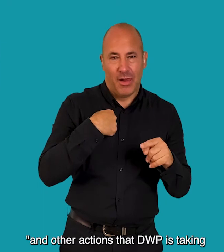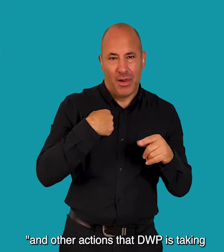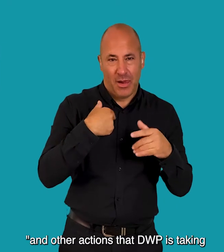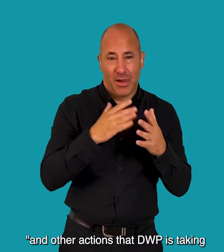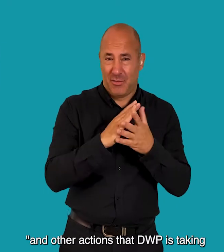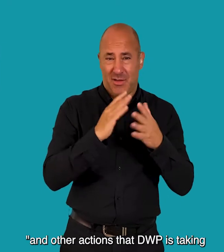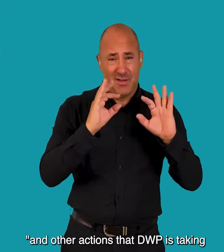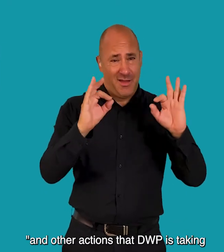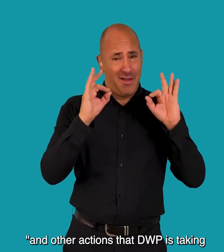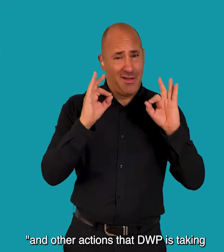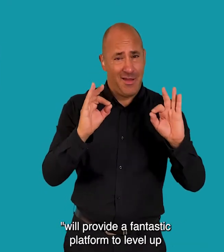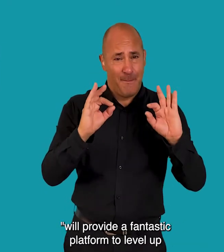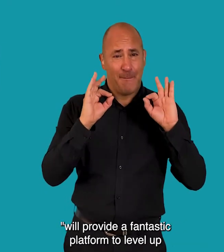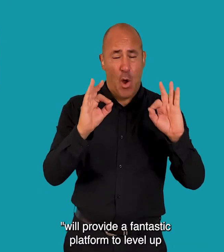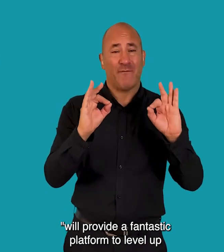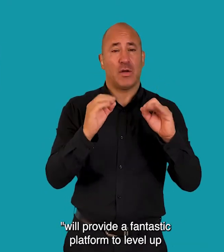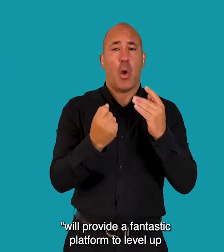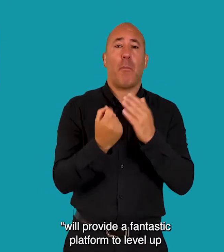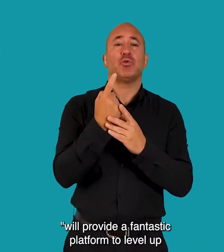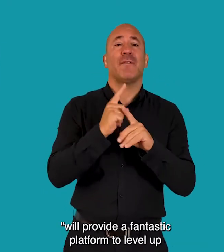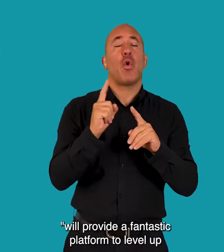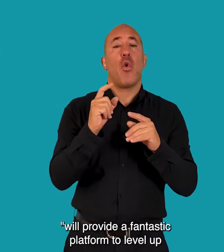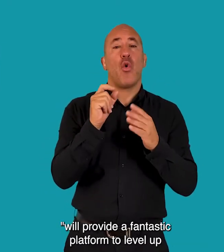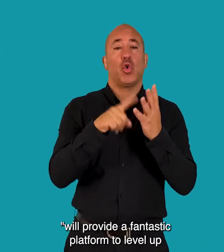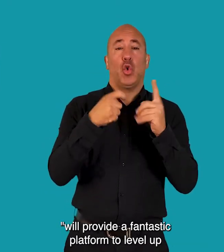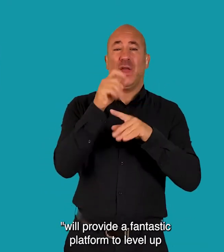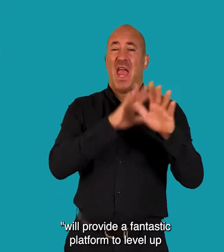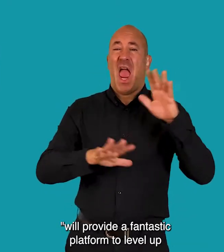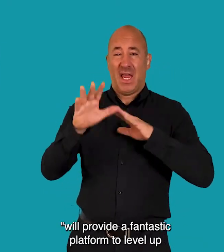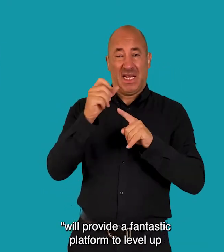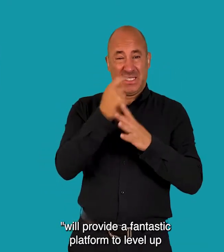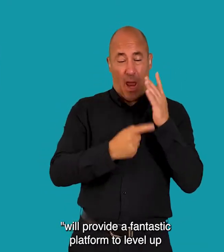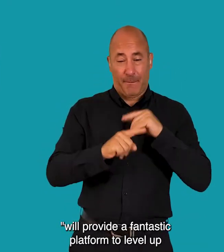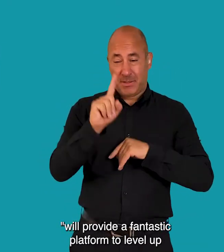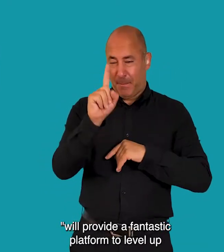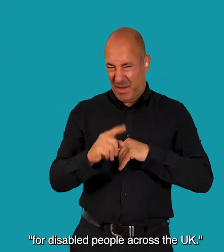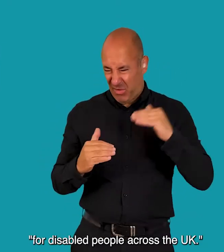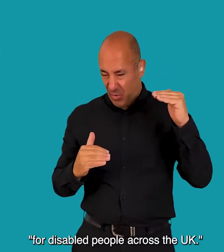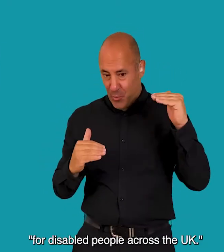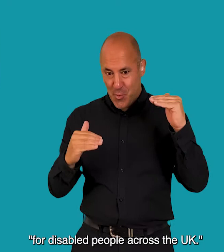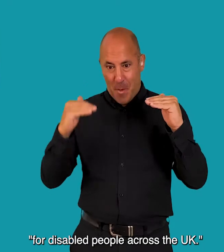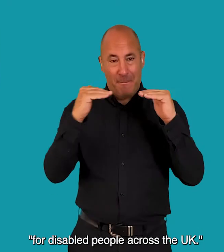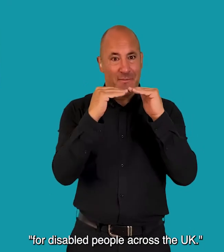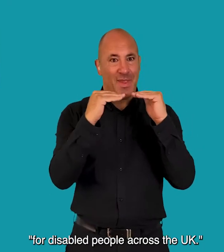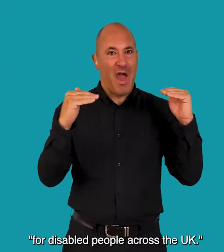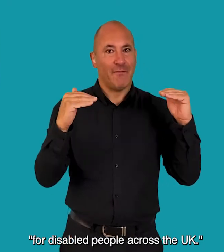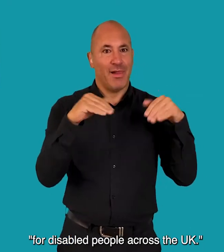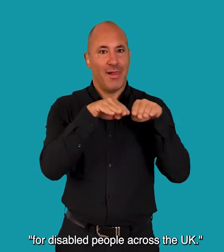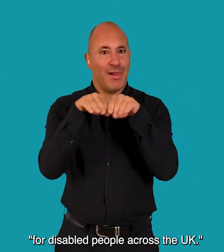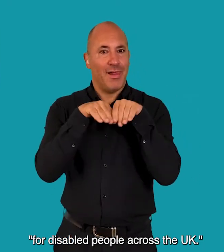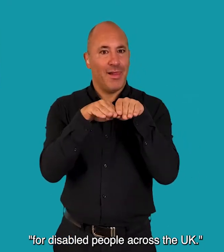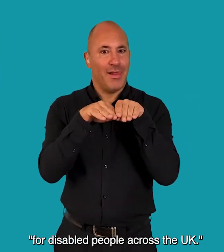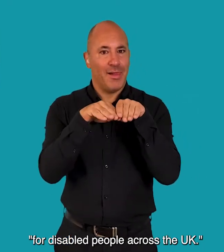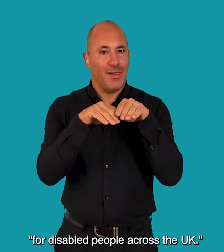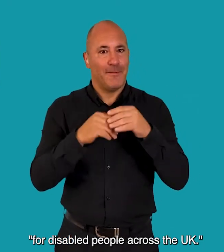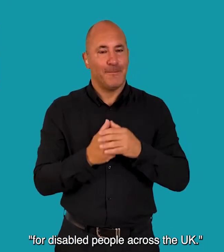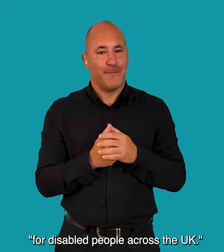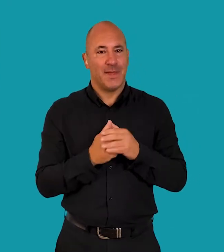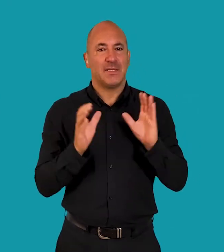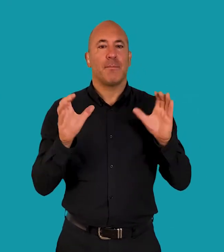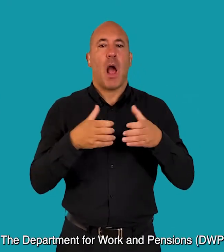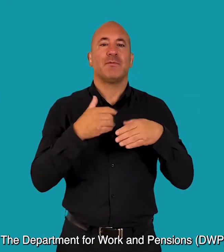DWP is taking will provide a fantastic platform to level up for disabled people across the UK